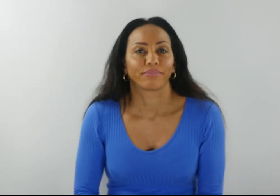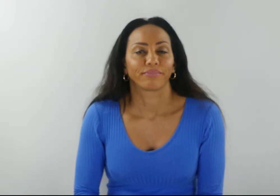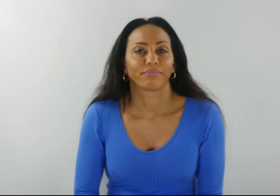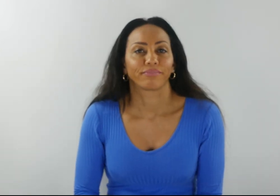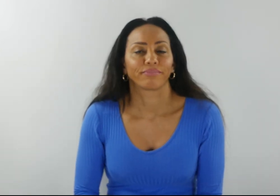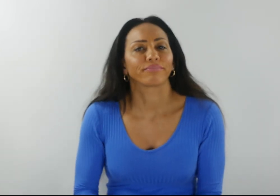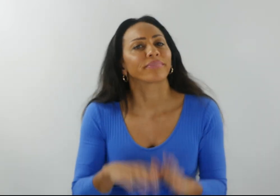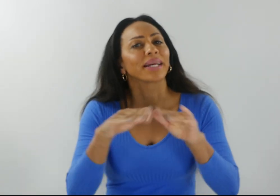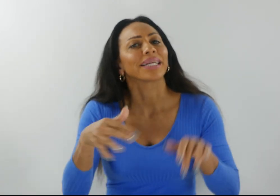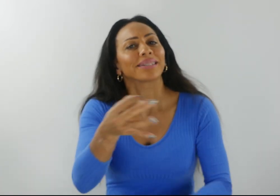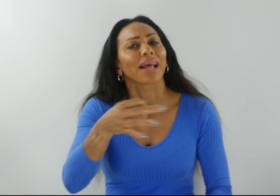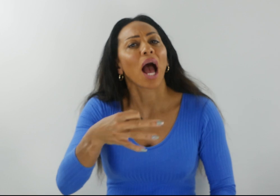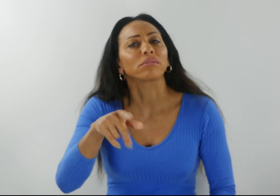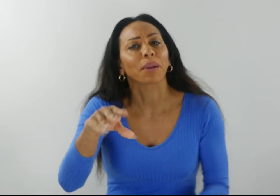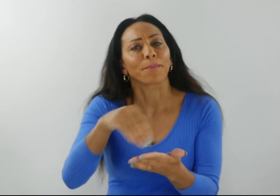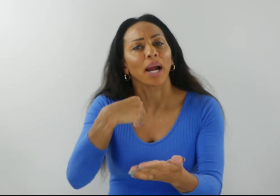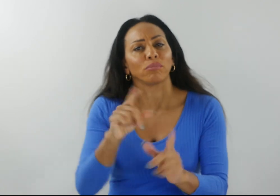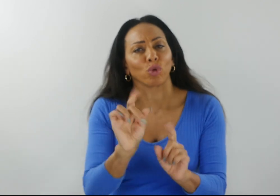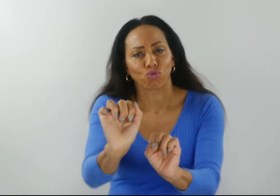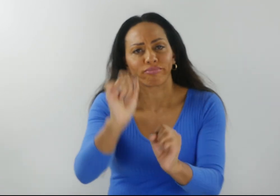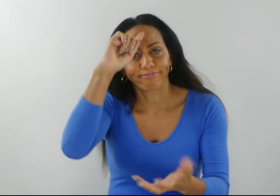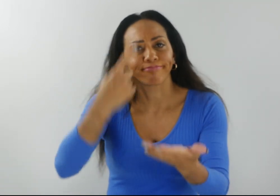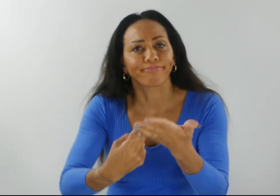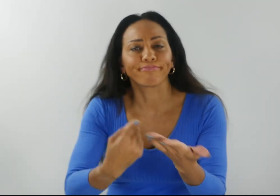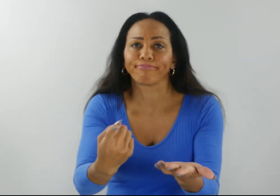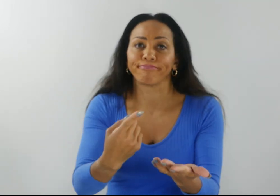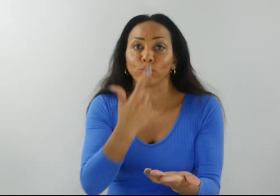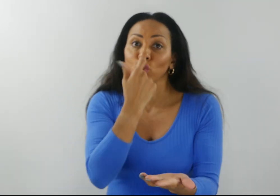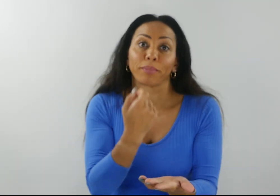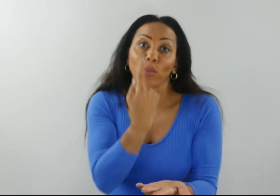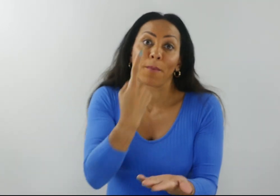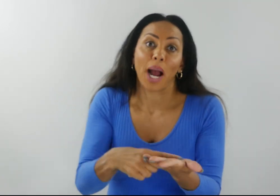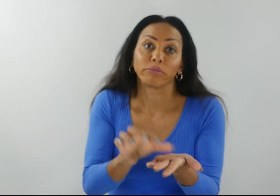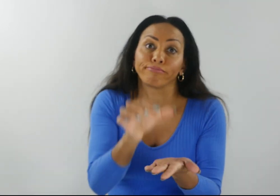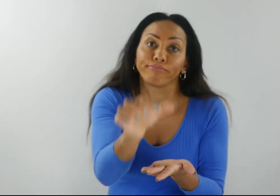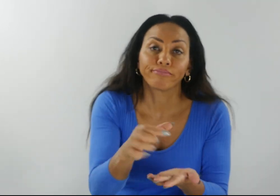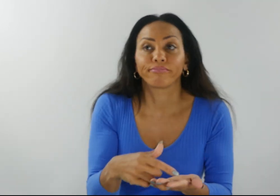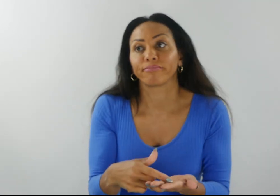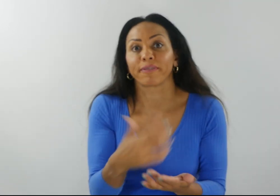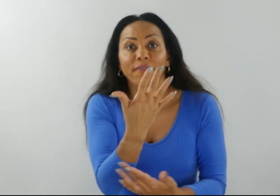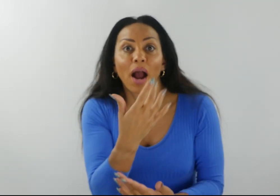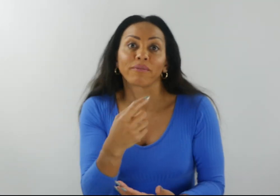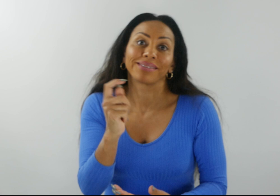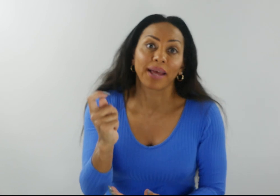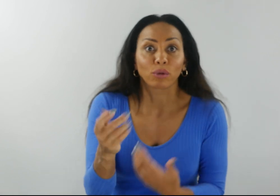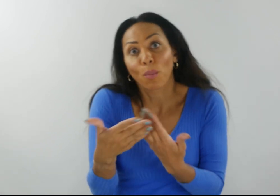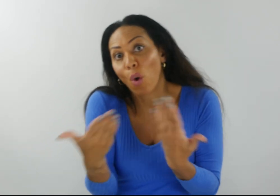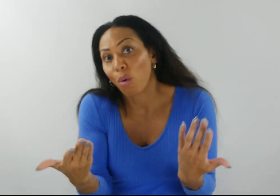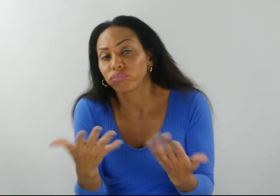Kidstown is a pay-what-you-decide event. That could be a pound, five pounds, ten pounds, or... nothing